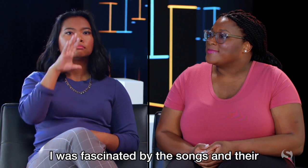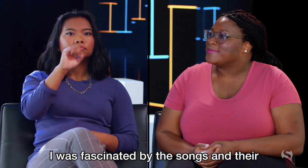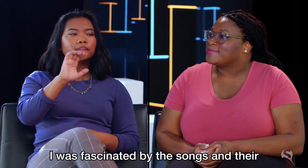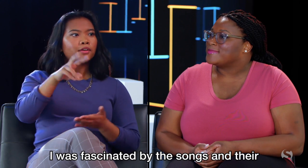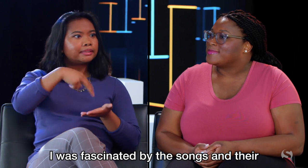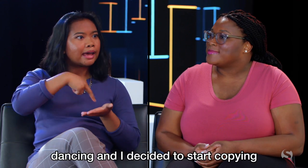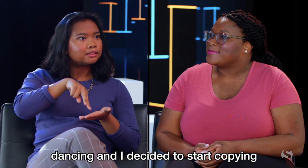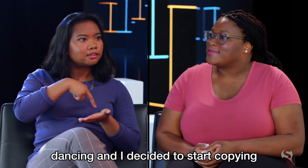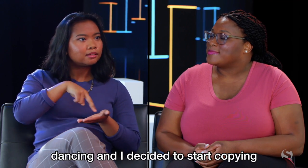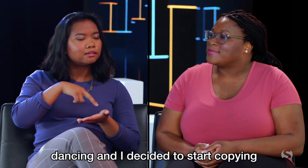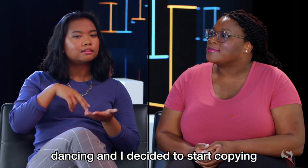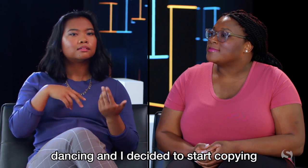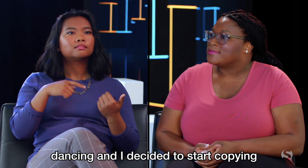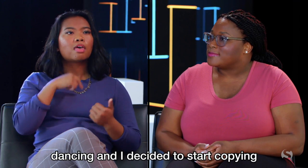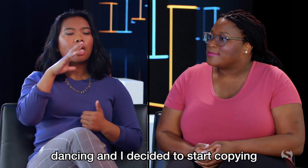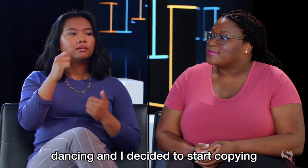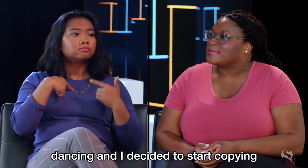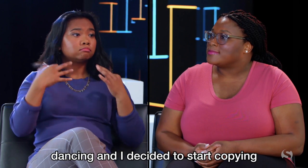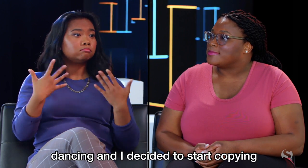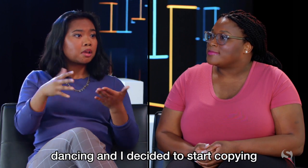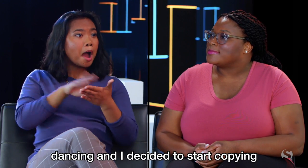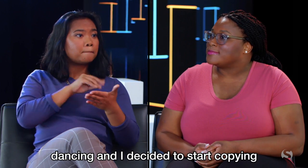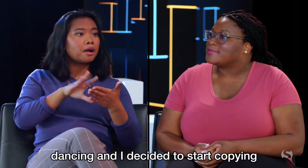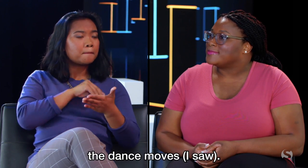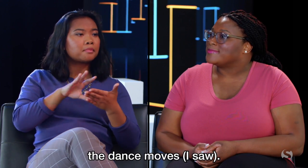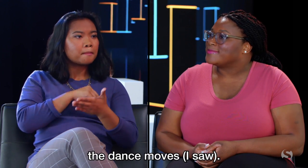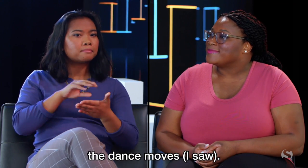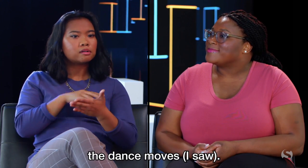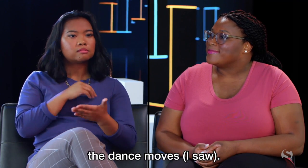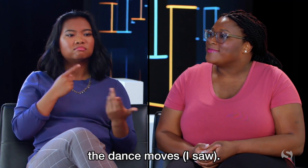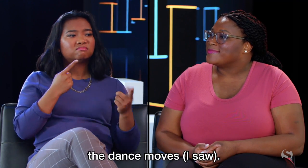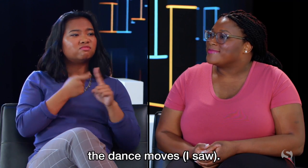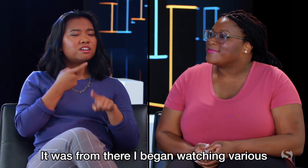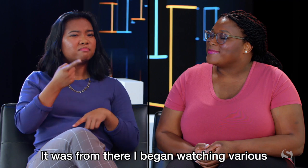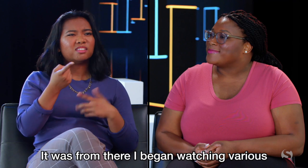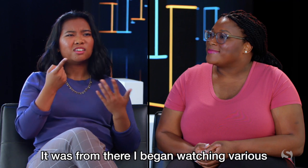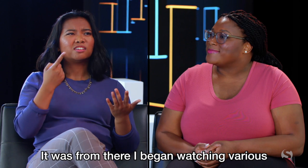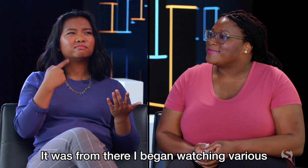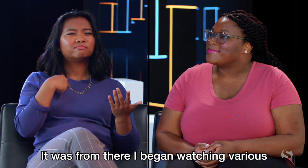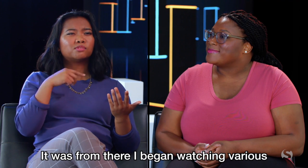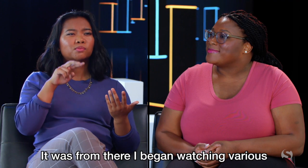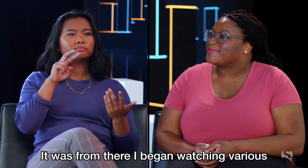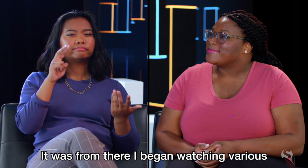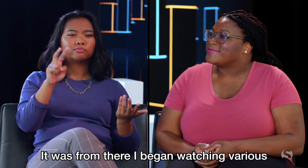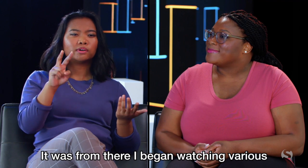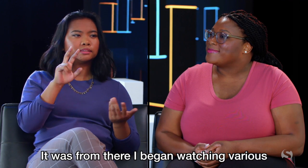songs and their dancing, and I decided to start copying the dance moves I saw. It was from there I began watching various on